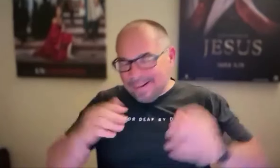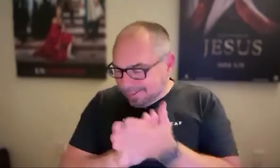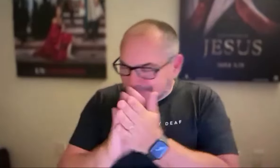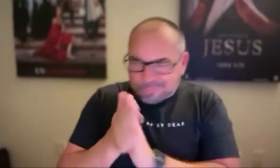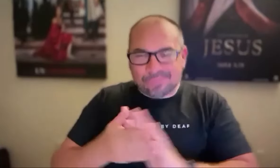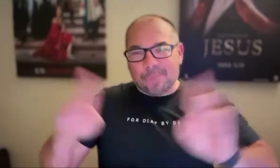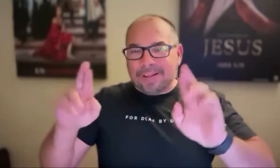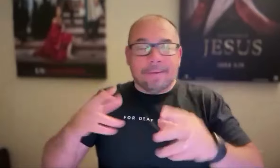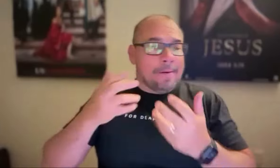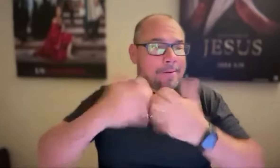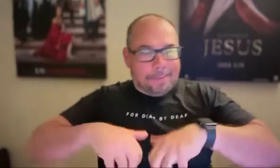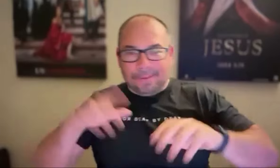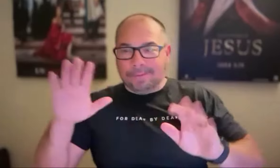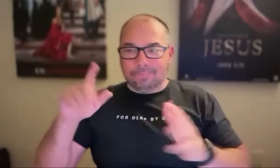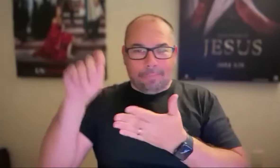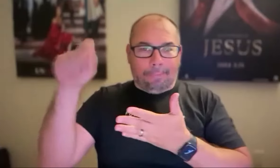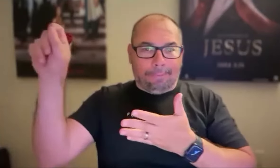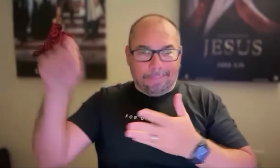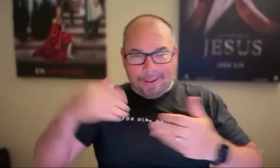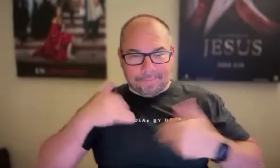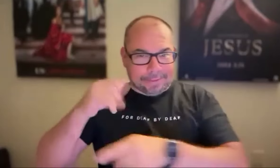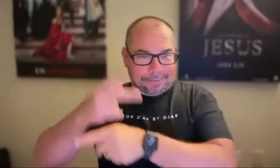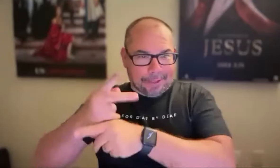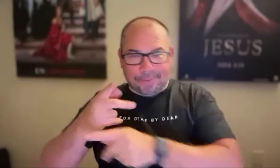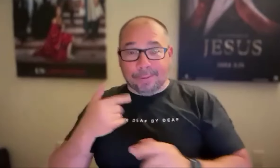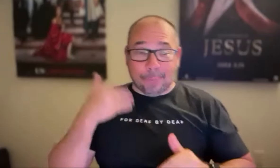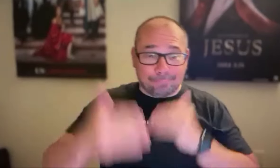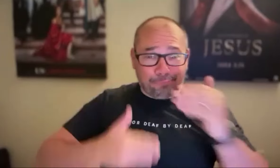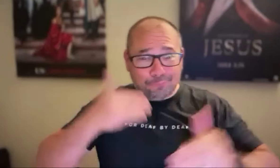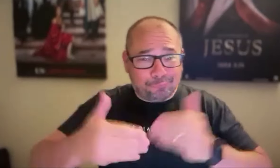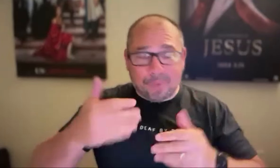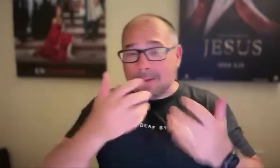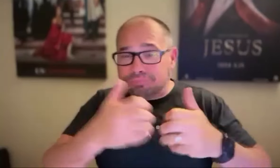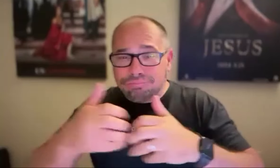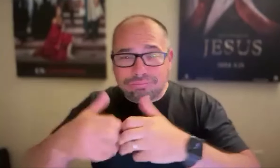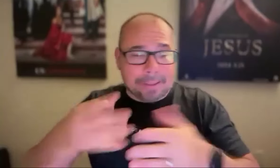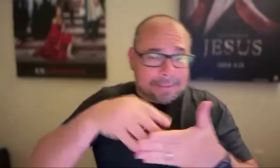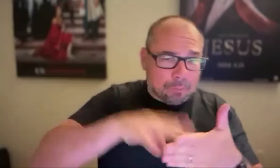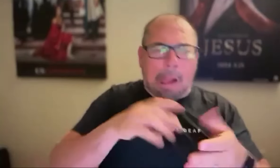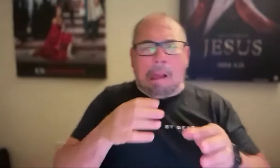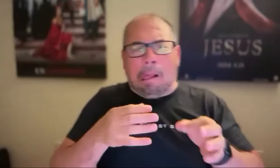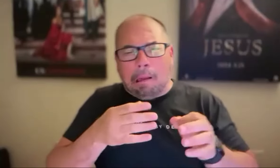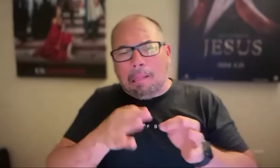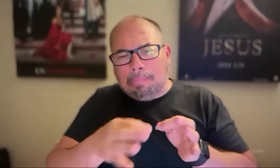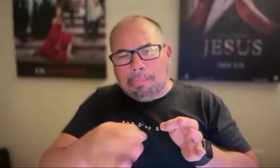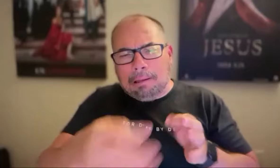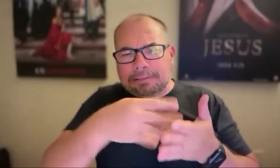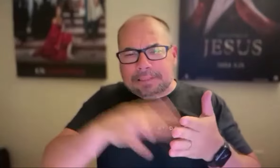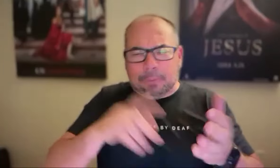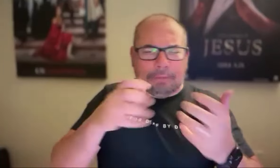item checked off my to-do list. Then we ran into some scheduling challenges where, because of actor schedules, we had